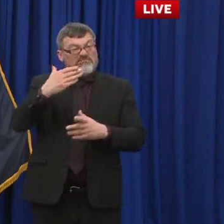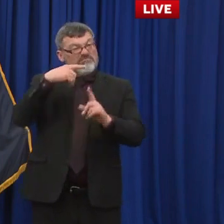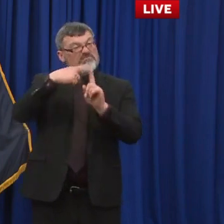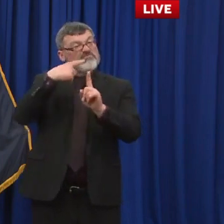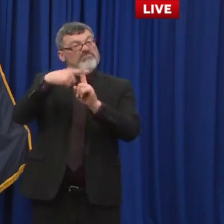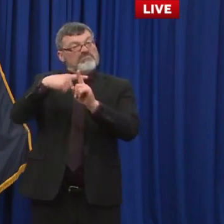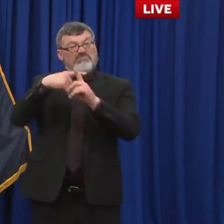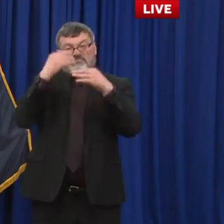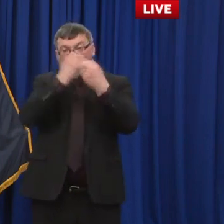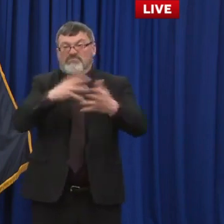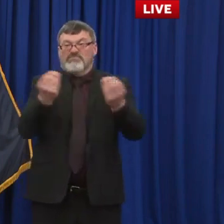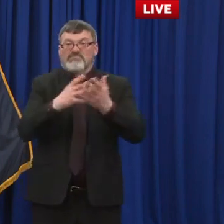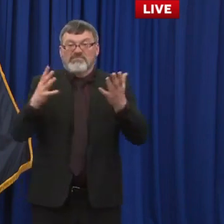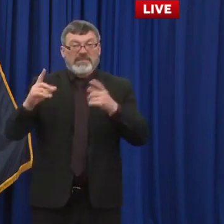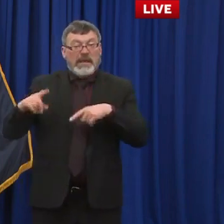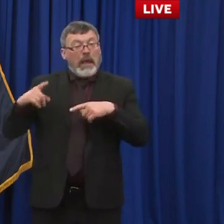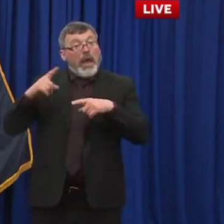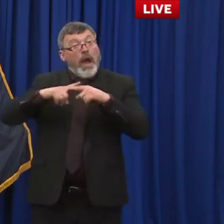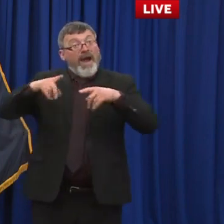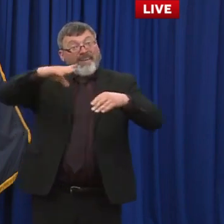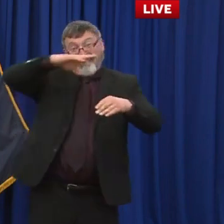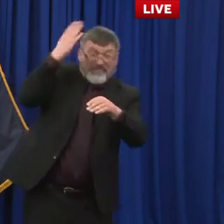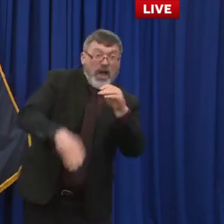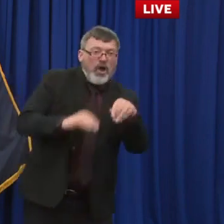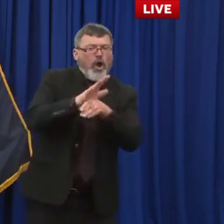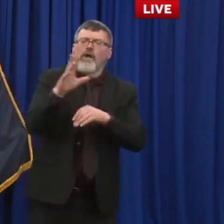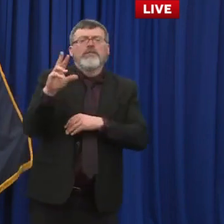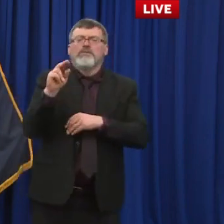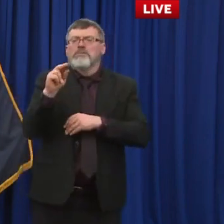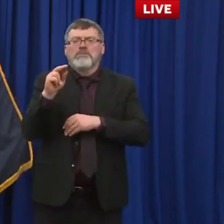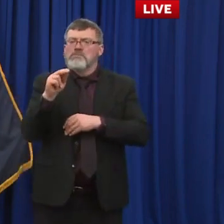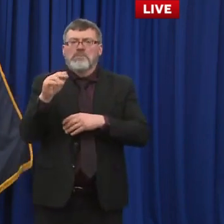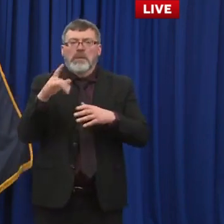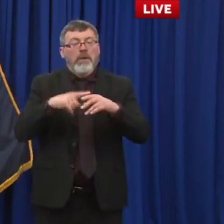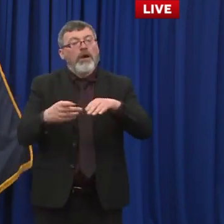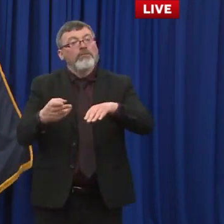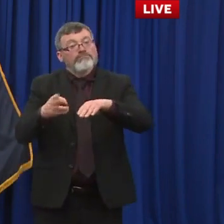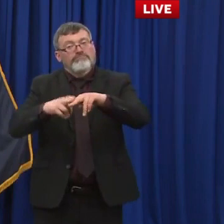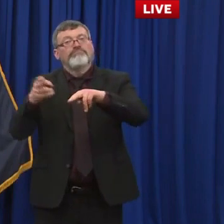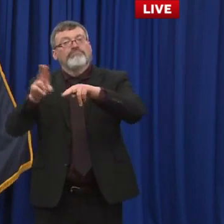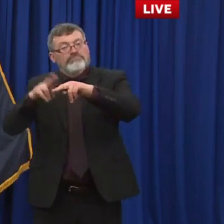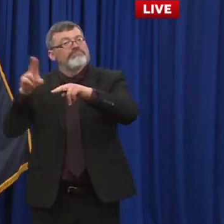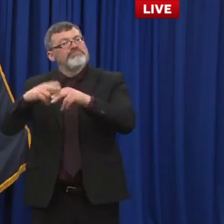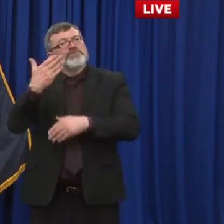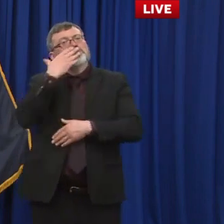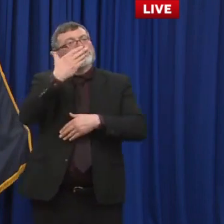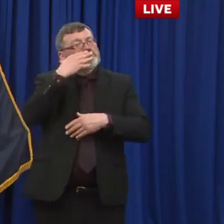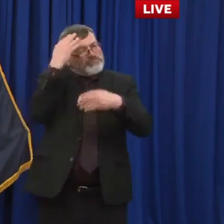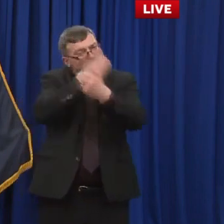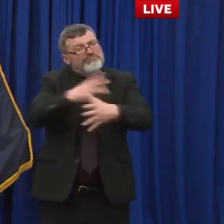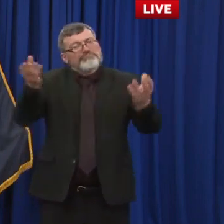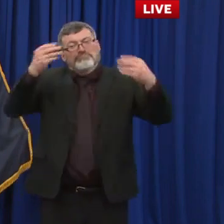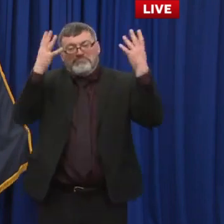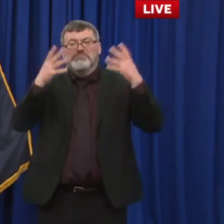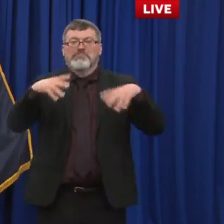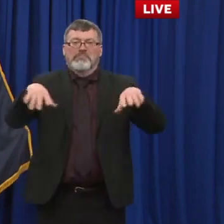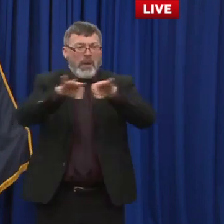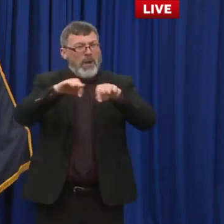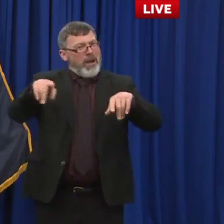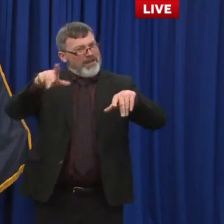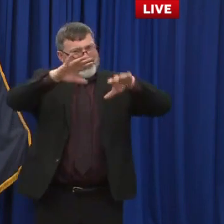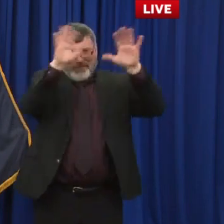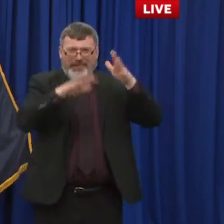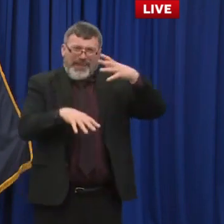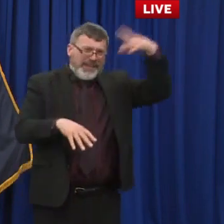was discussed be responsible be smart be safe if you're taking vacations or long weekends hopefully the weather will warm up a little bit from the snow we saw today